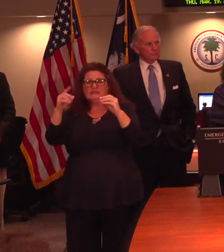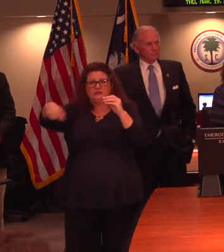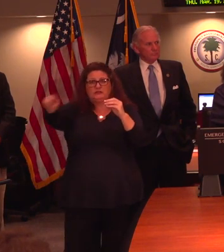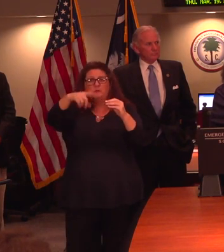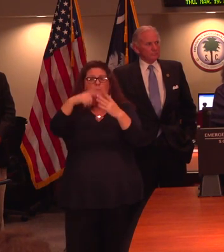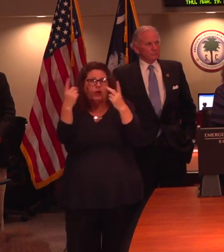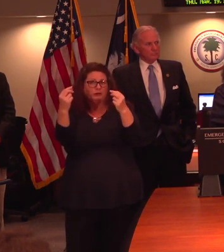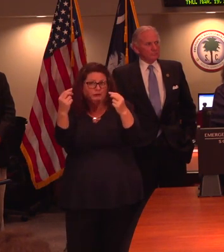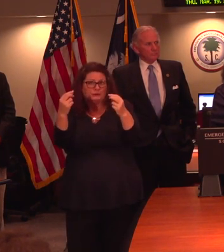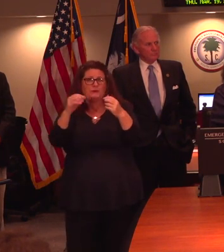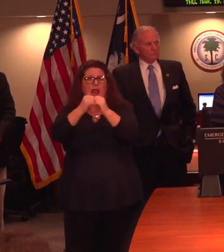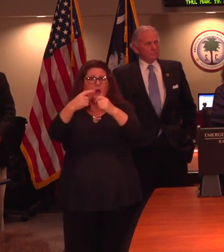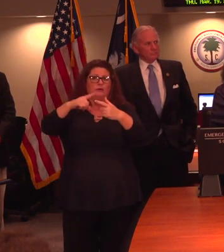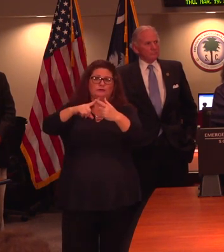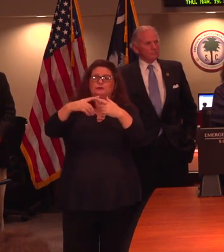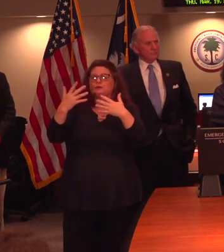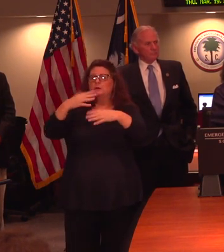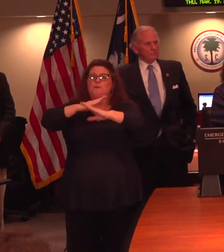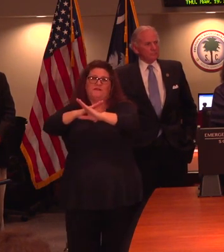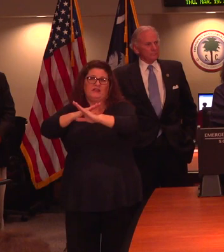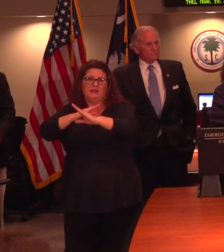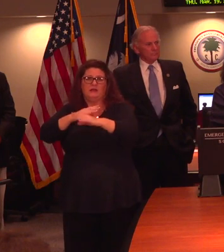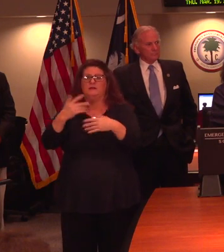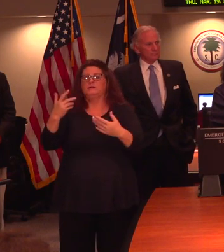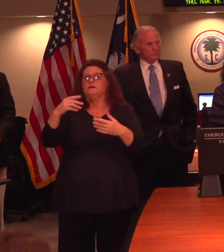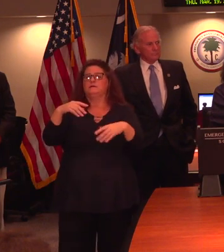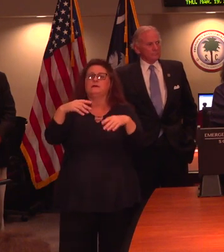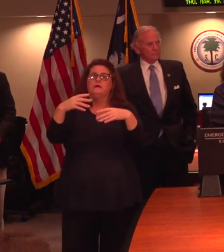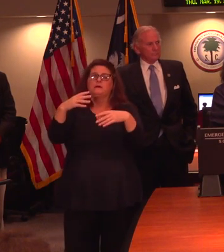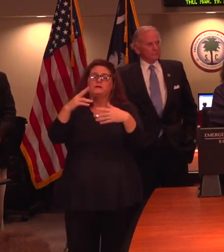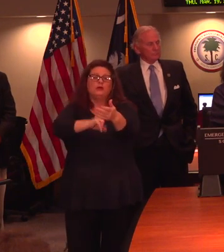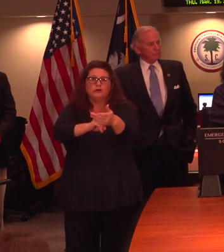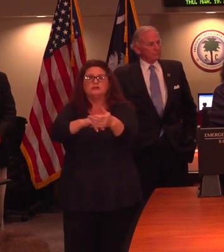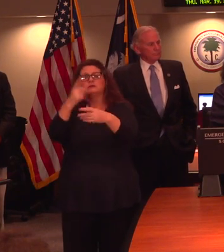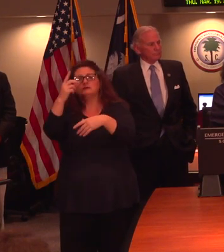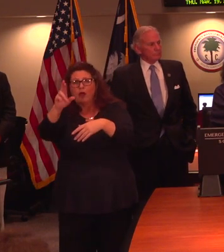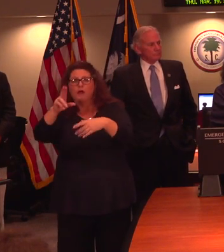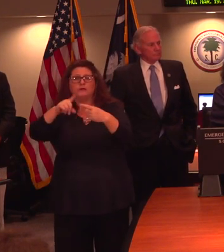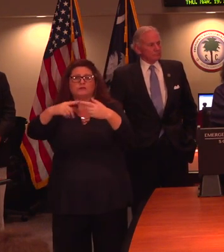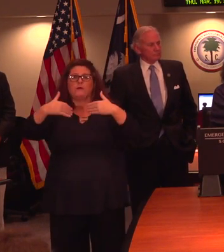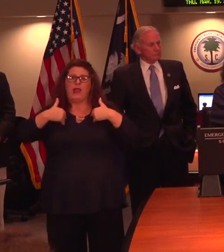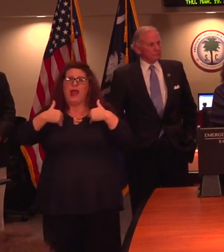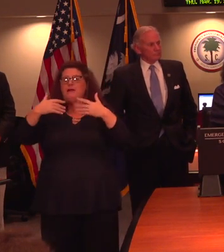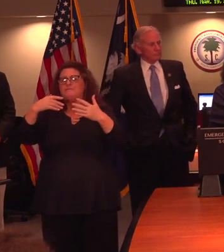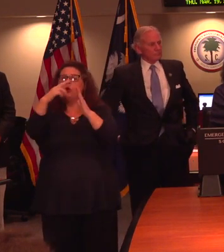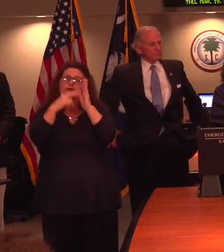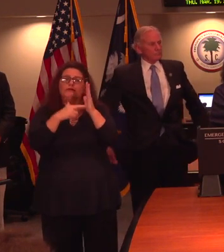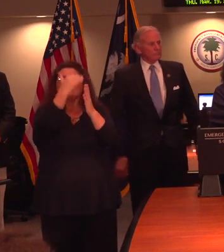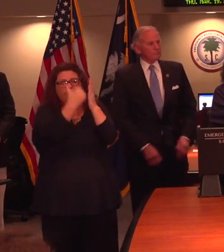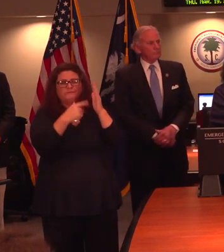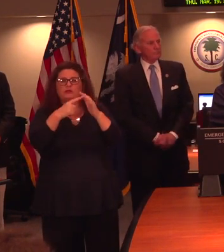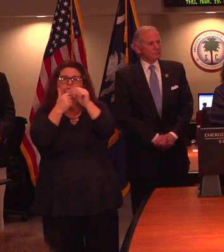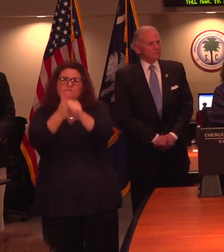who have been exposed, health care workers, and other patients in the facility. And also working with the hospital to which